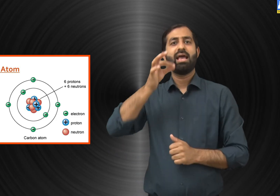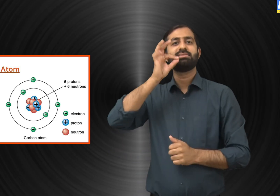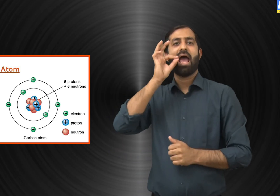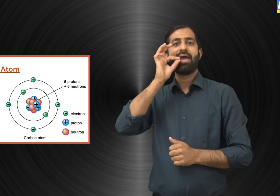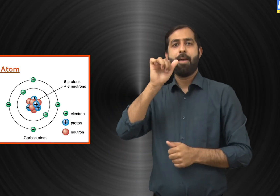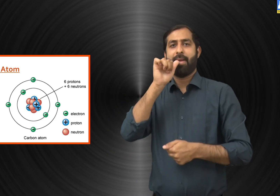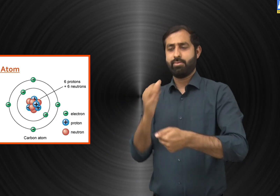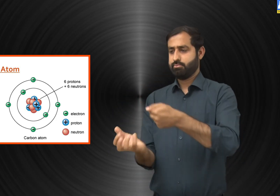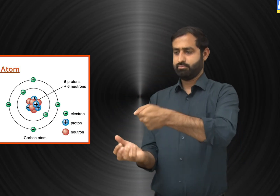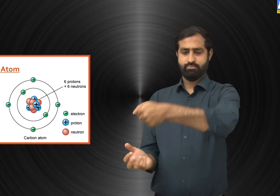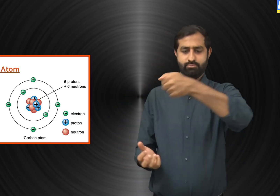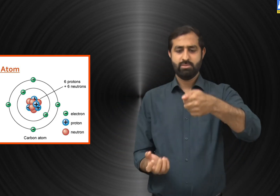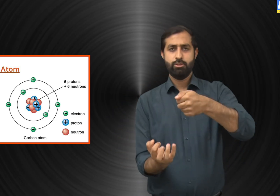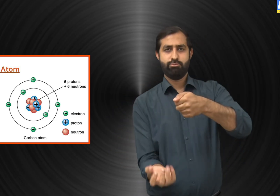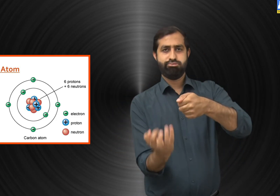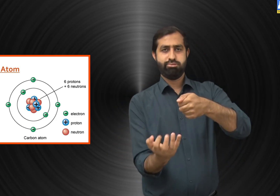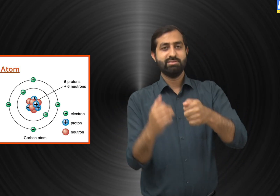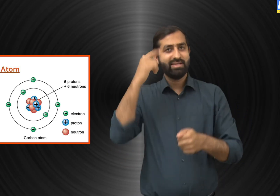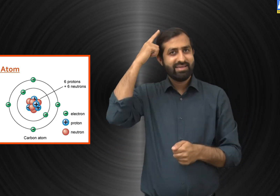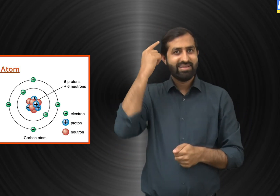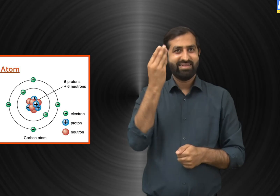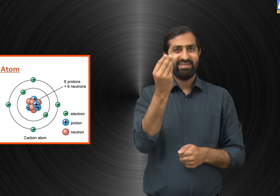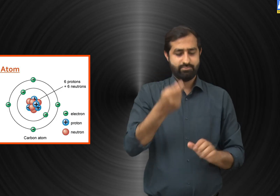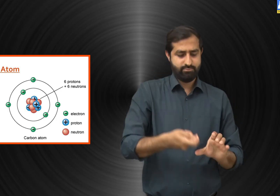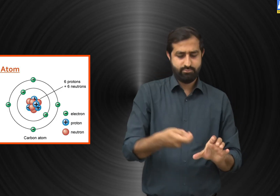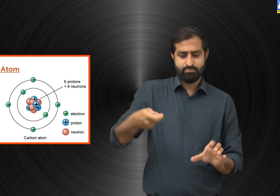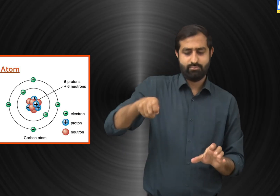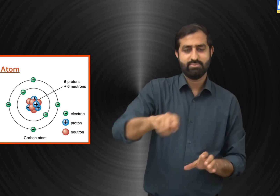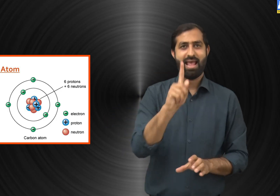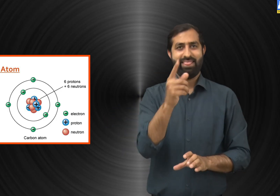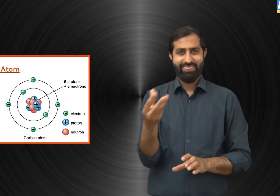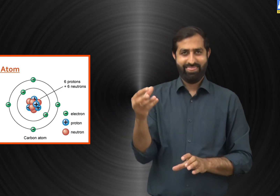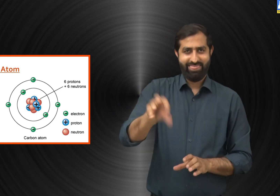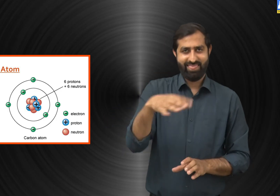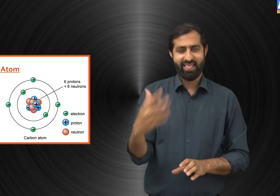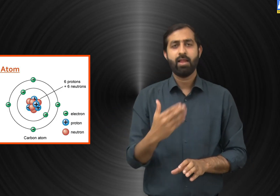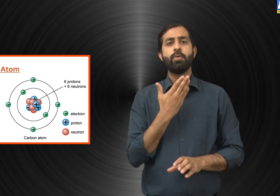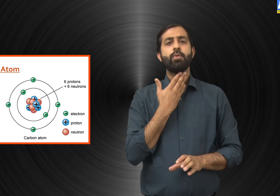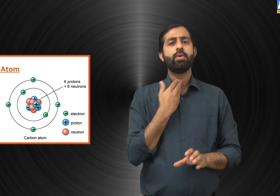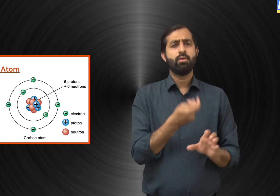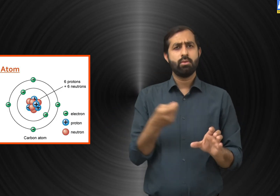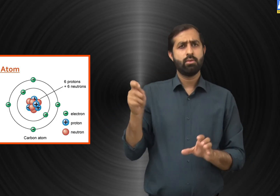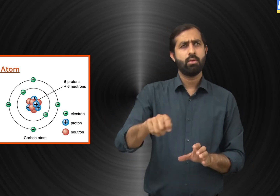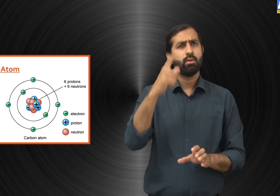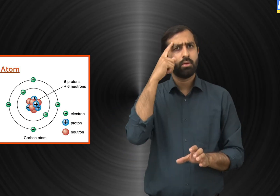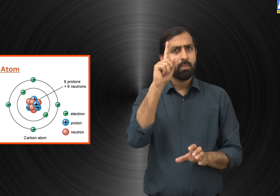example. When we prepare a cup of tea, if we are adding one teaspoon of tea in it,